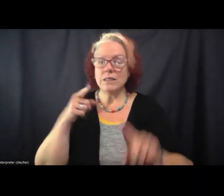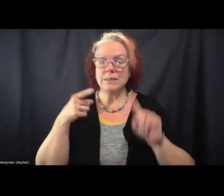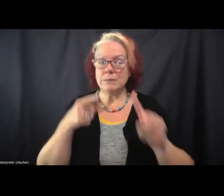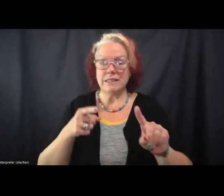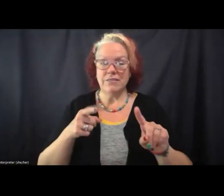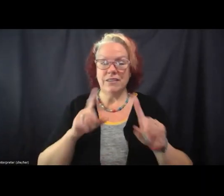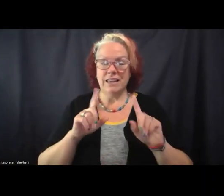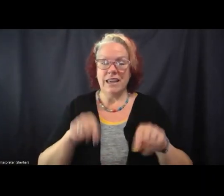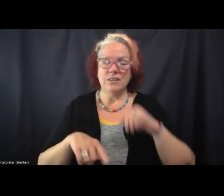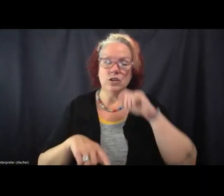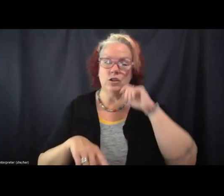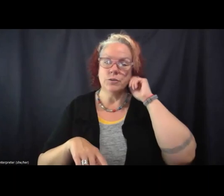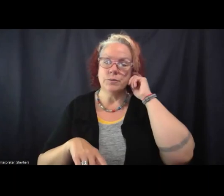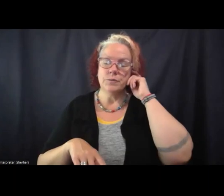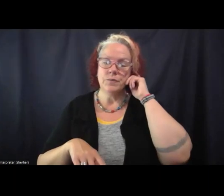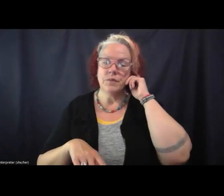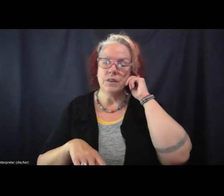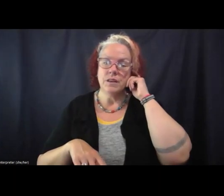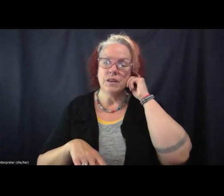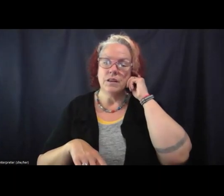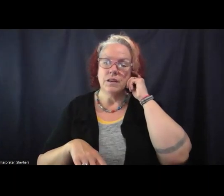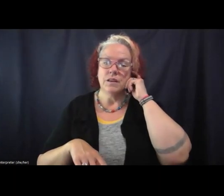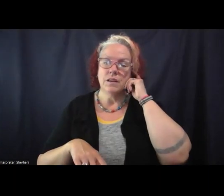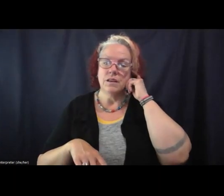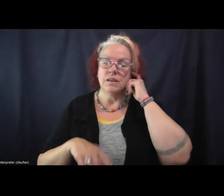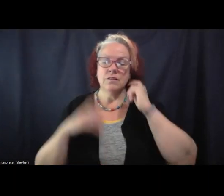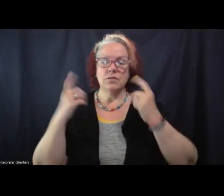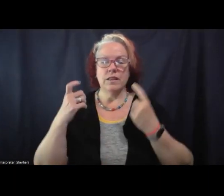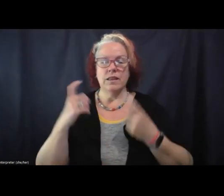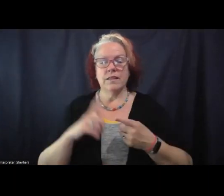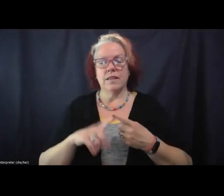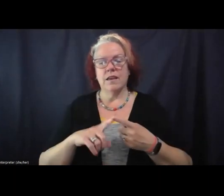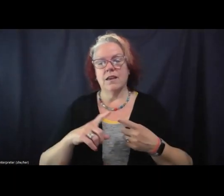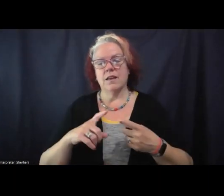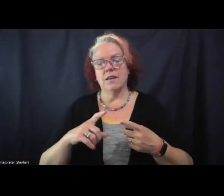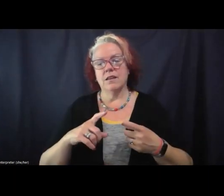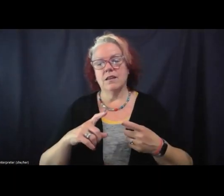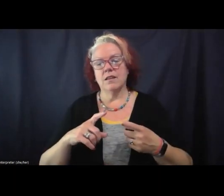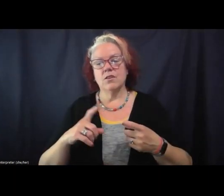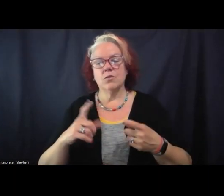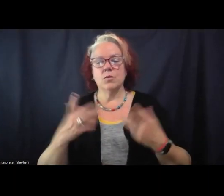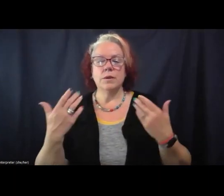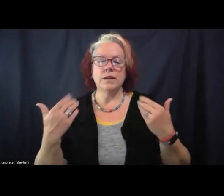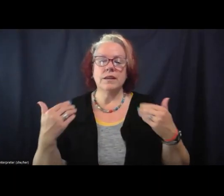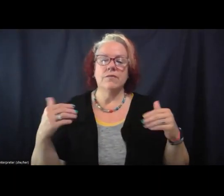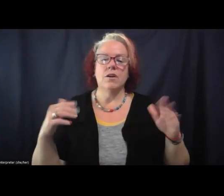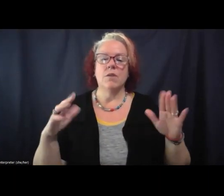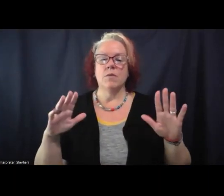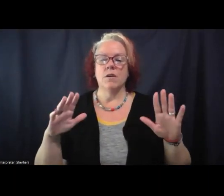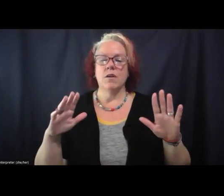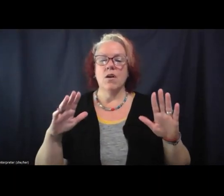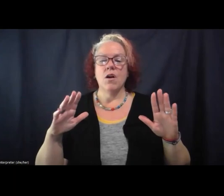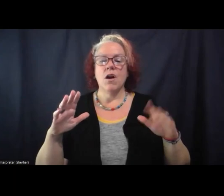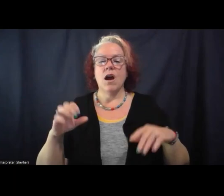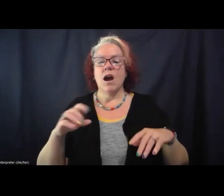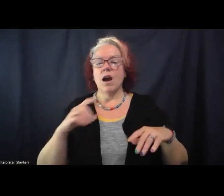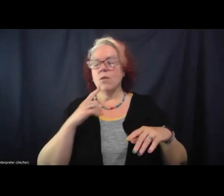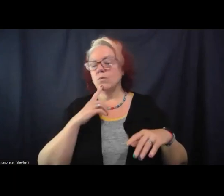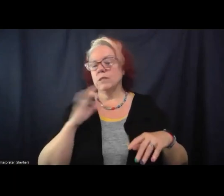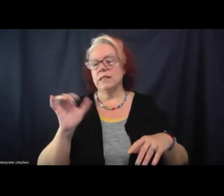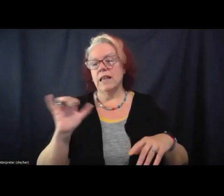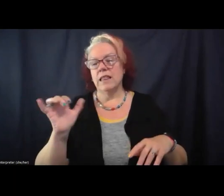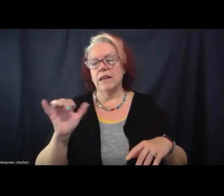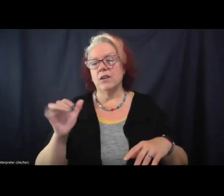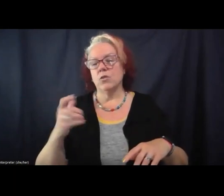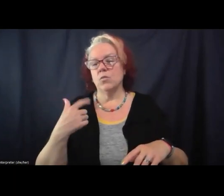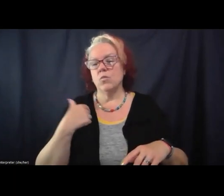um, so, so things we, um, conceded that we didn't have to concede or, um, or I w I would say like, we, we